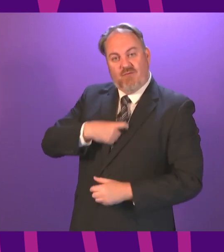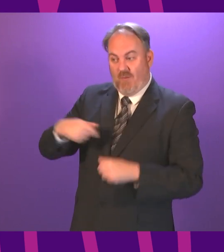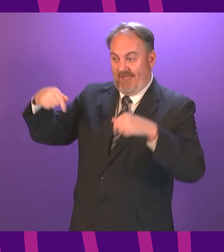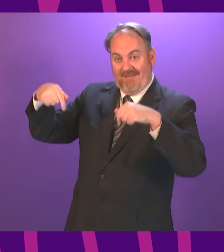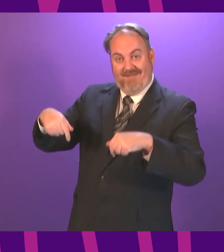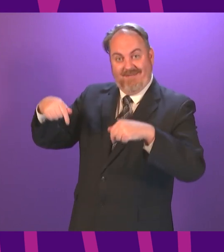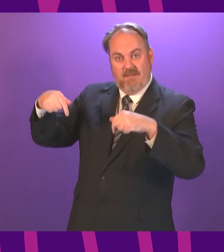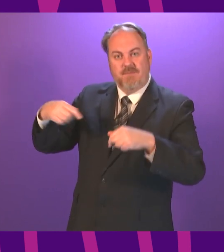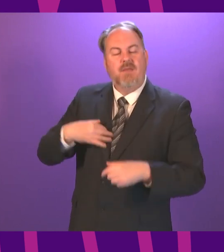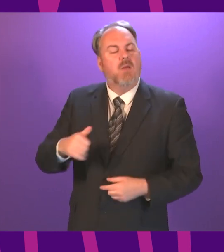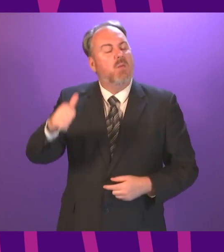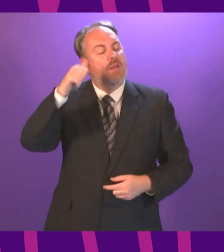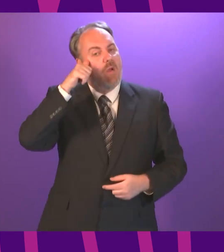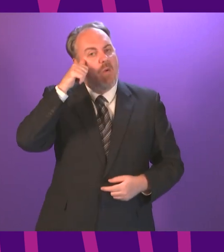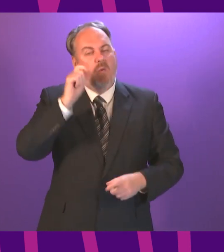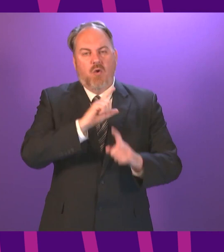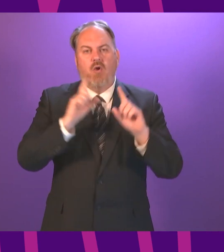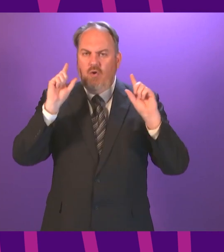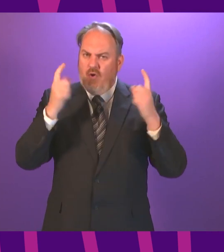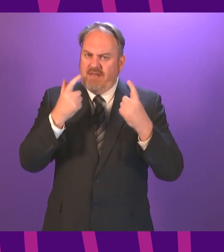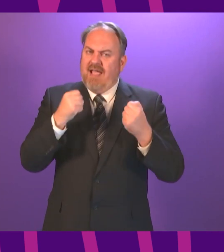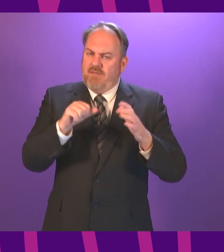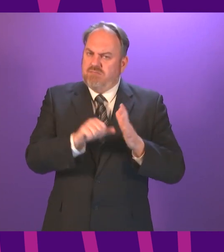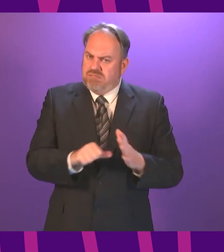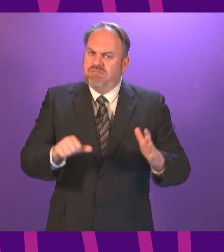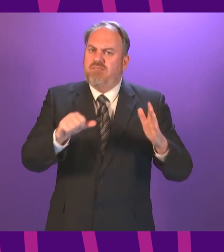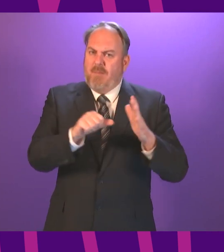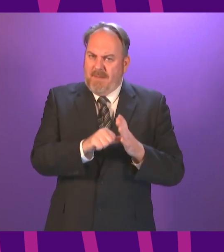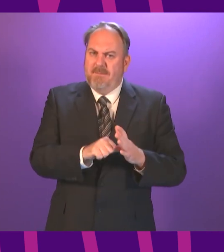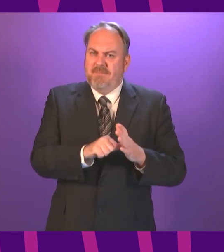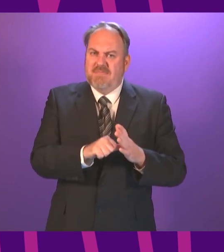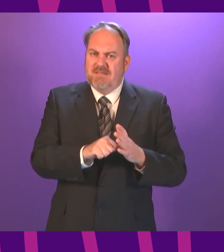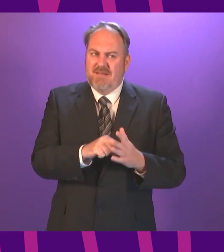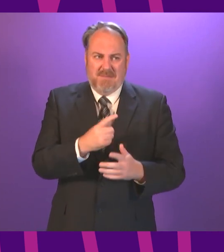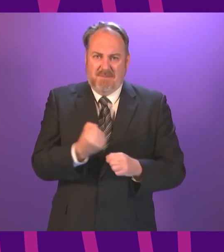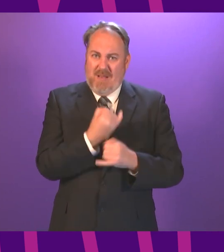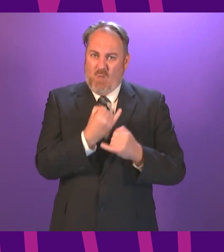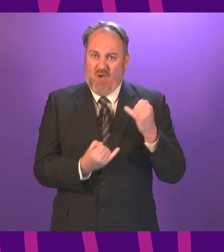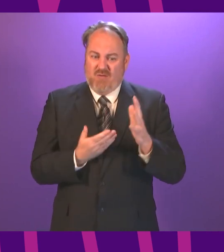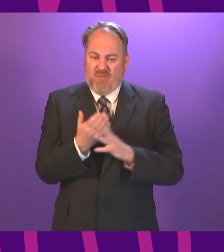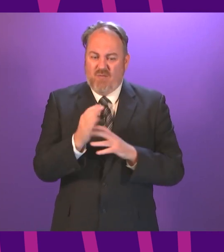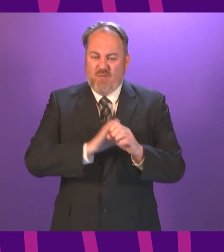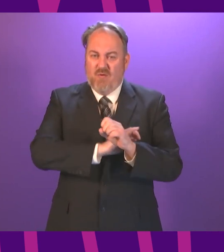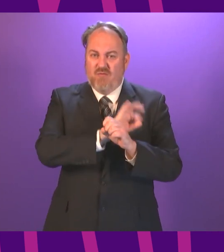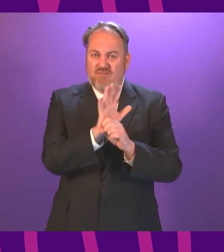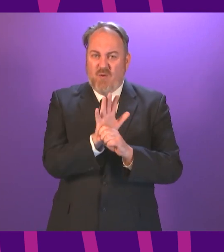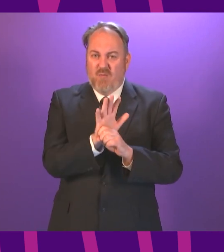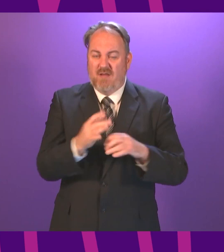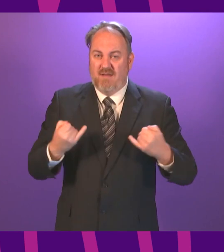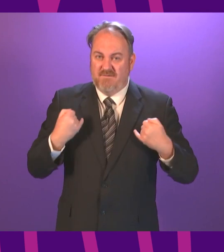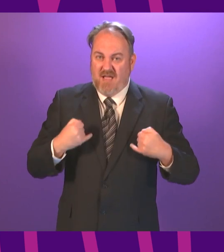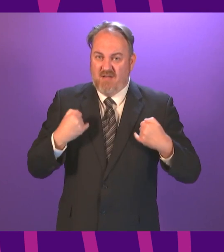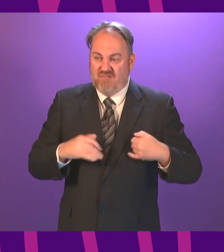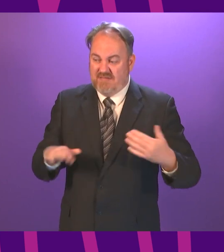know our colleges face significant financial challenges which have been exacerbated by the pandemic and we are working closely with them to mitigate the effects of the